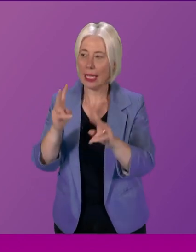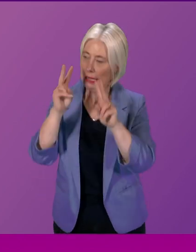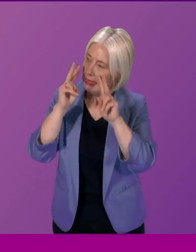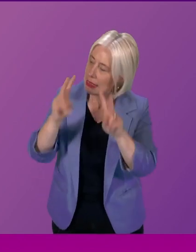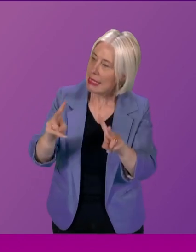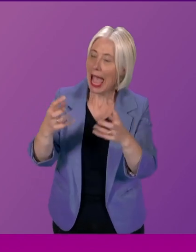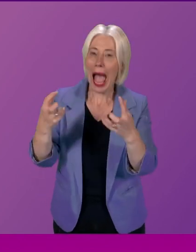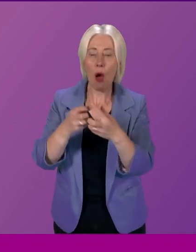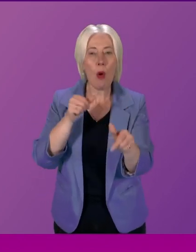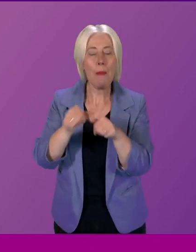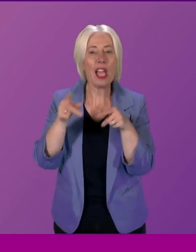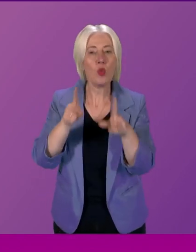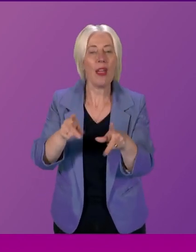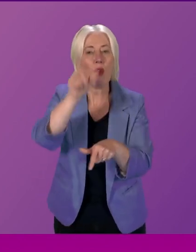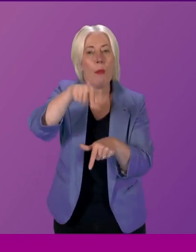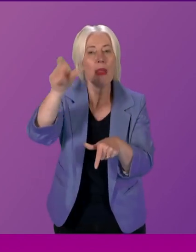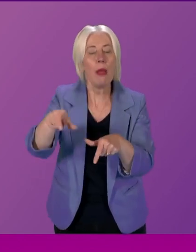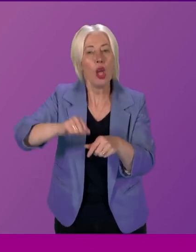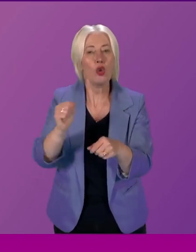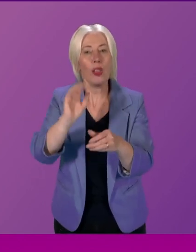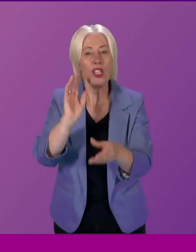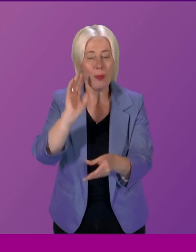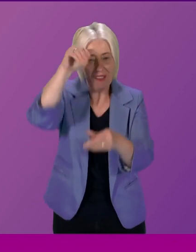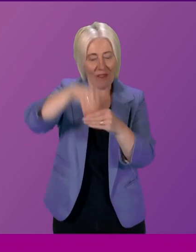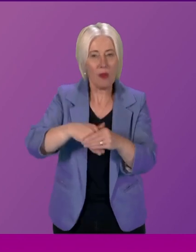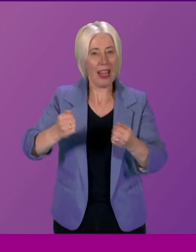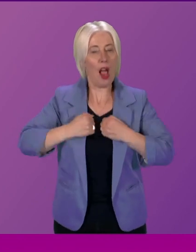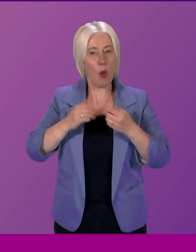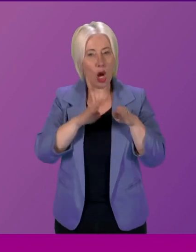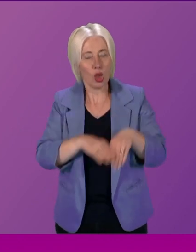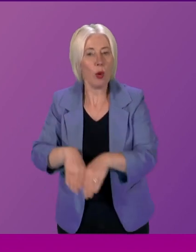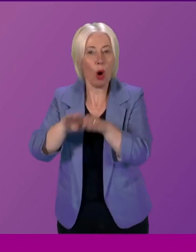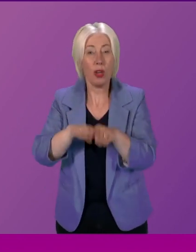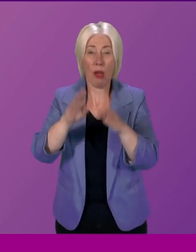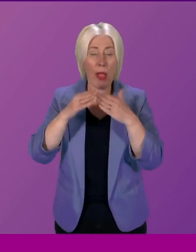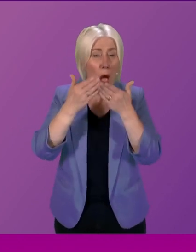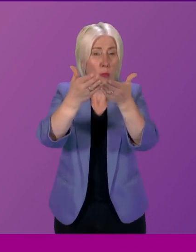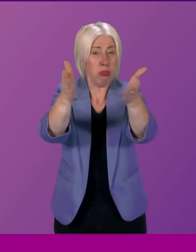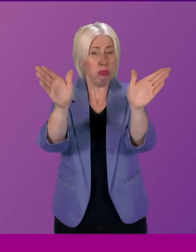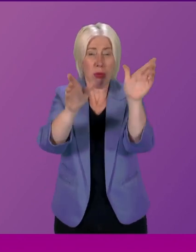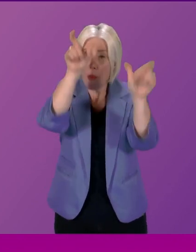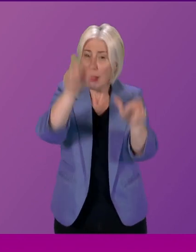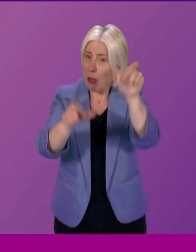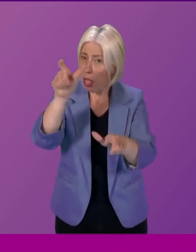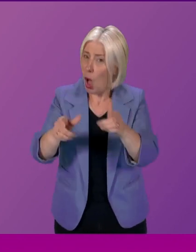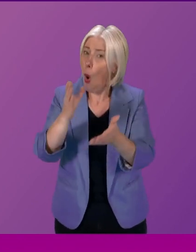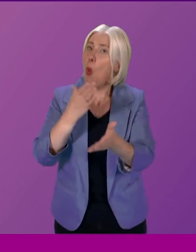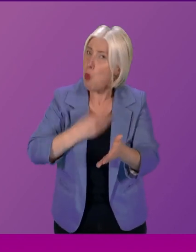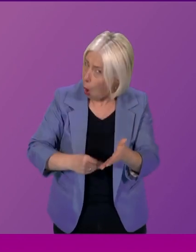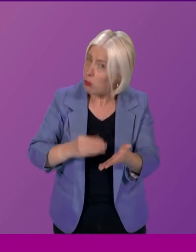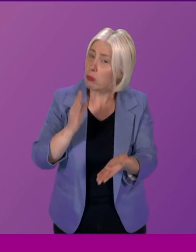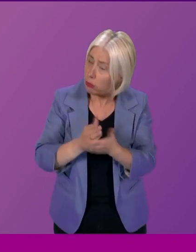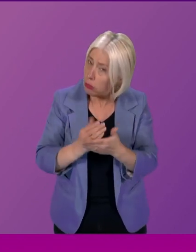way of involving people in Scotland in the life of our democracy would be. So many more people than ever before, I think, wish to have that opportunity.